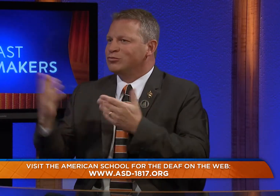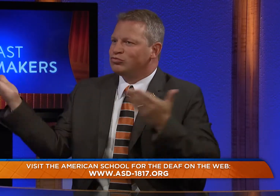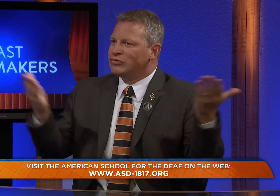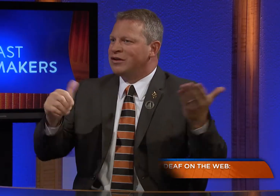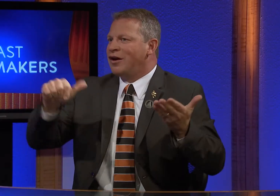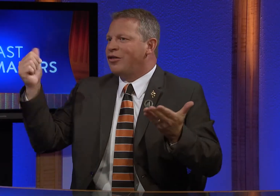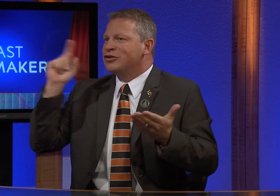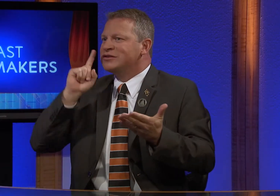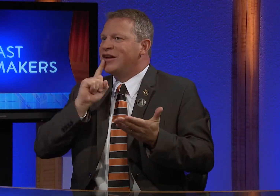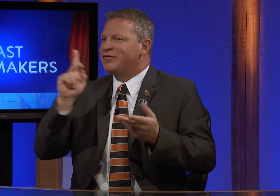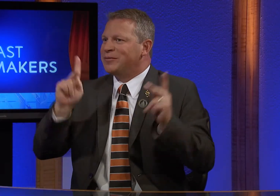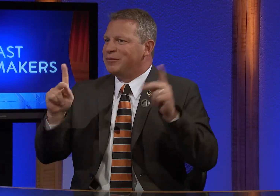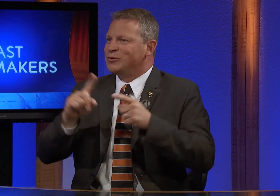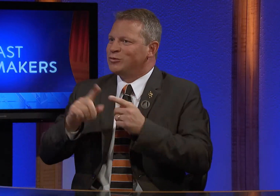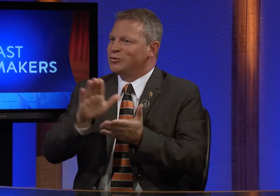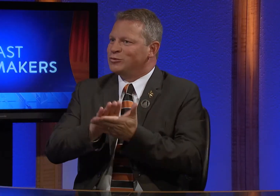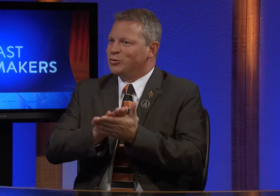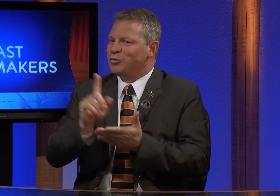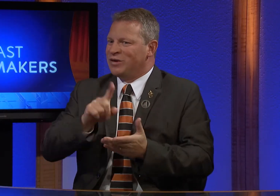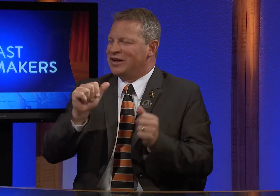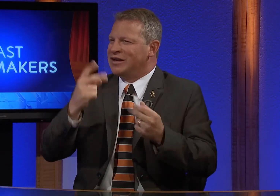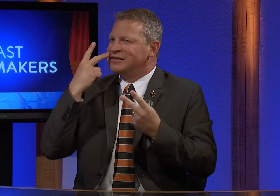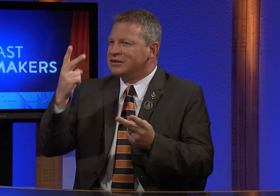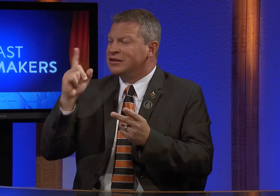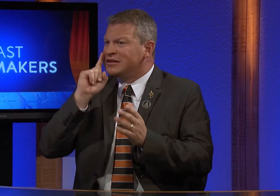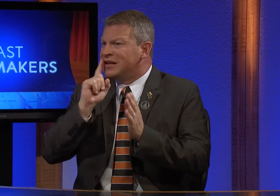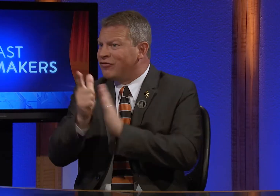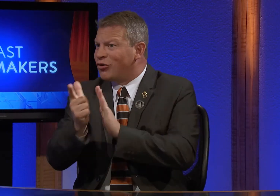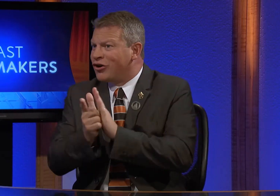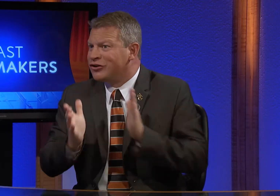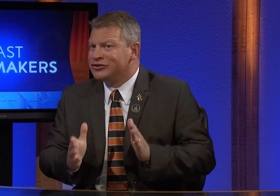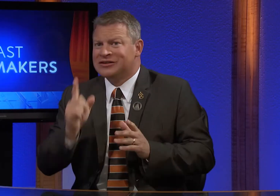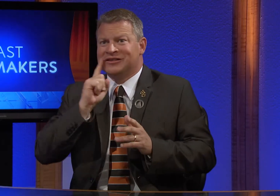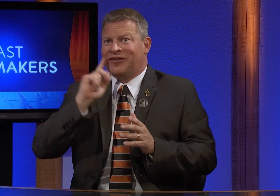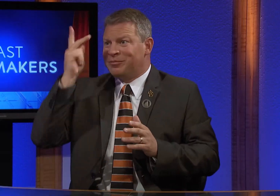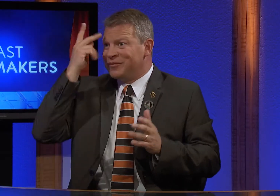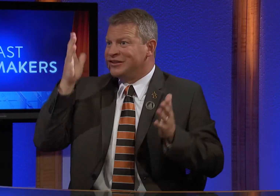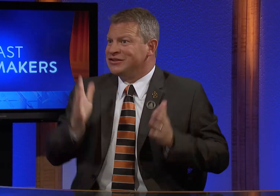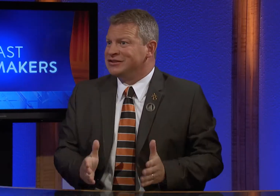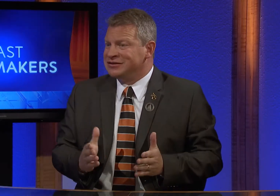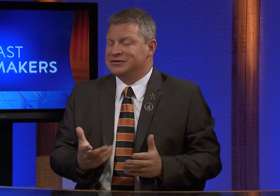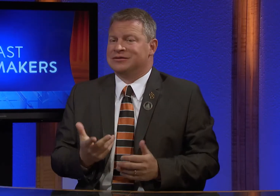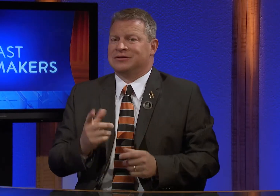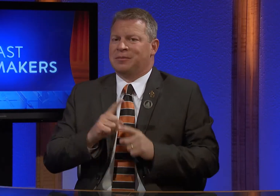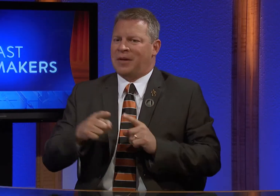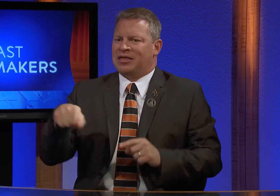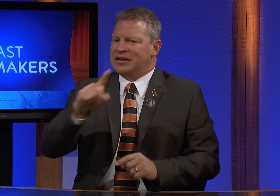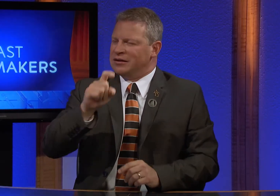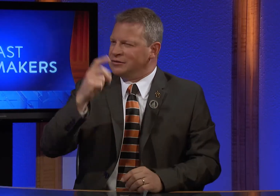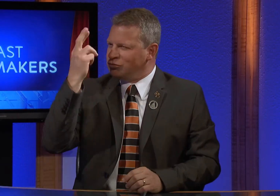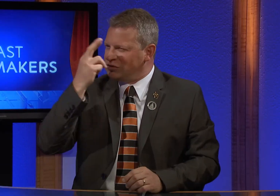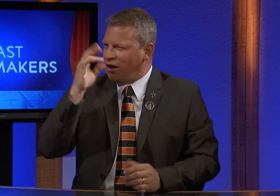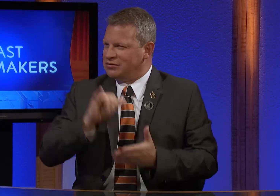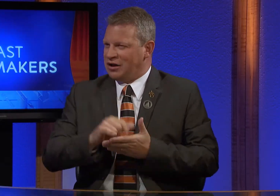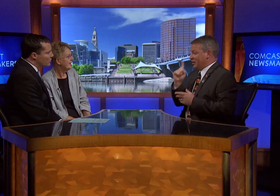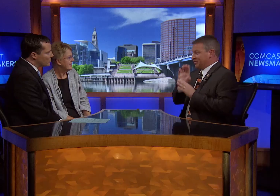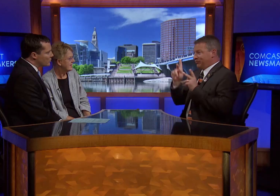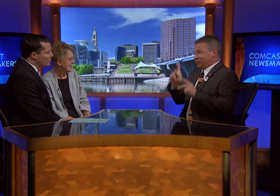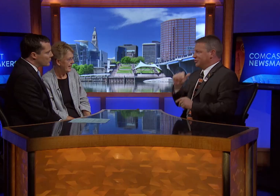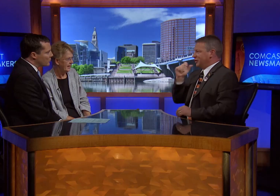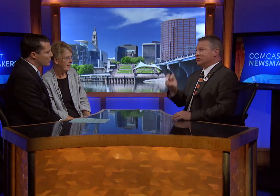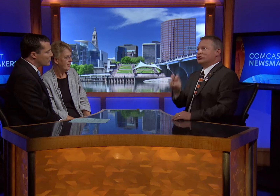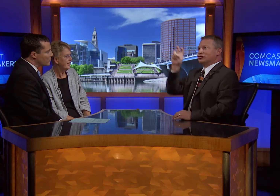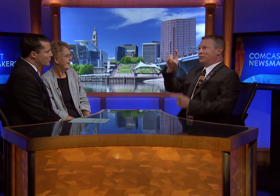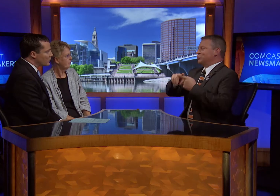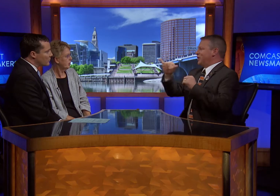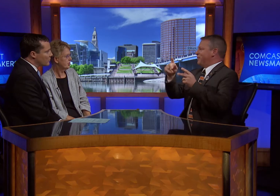shows them that deaf people can succeed. And I'll be bringing in other deaf, successful people, lawyers, politicians, so that they can